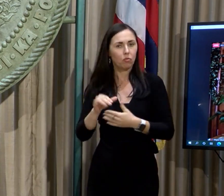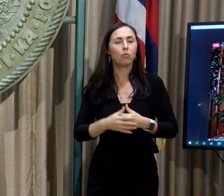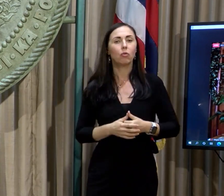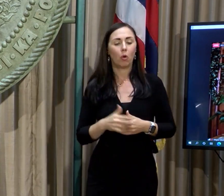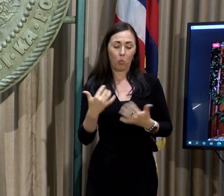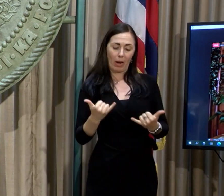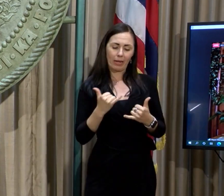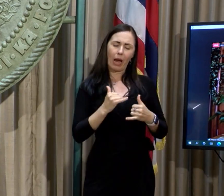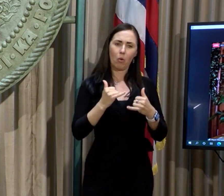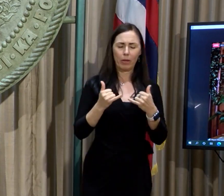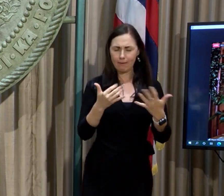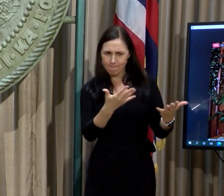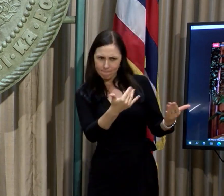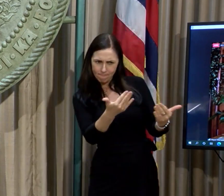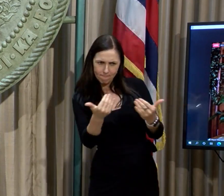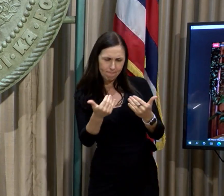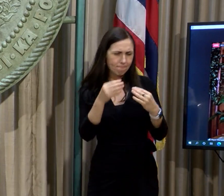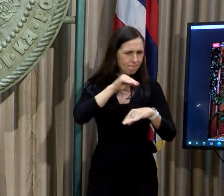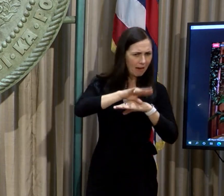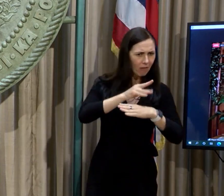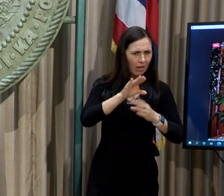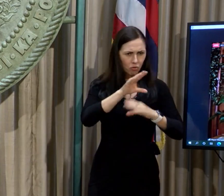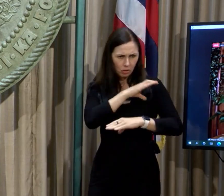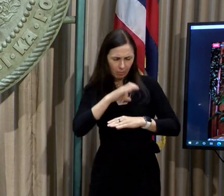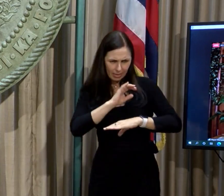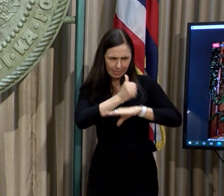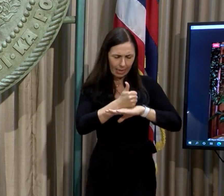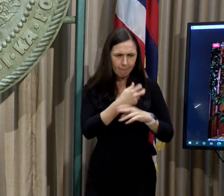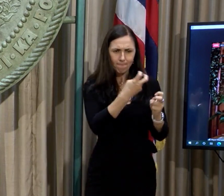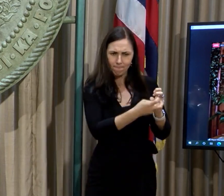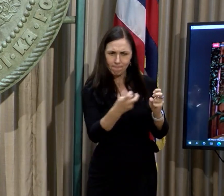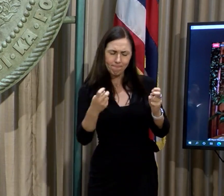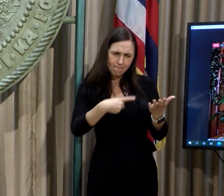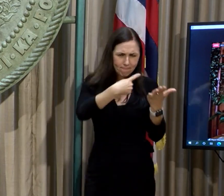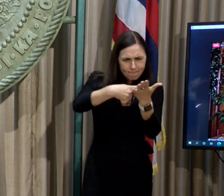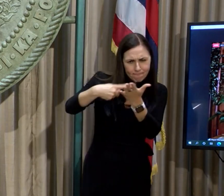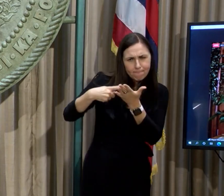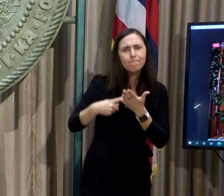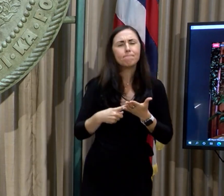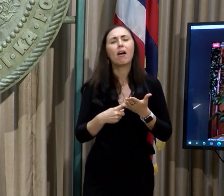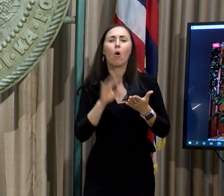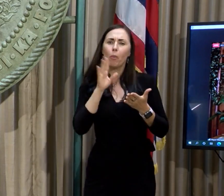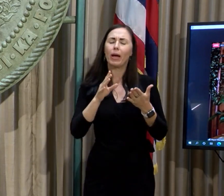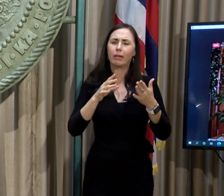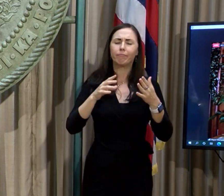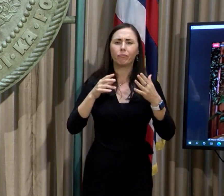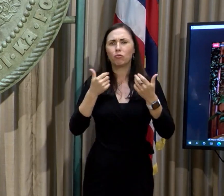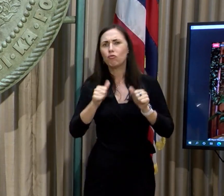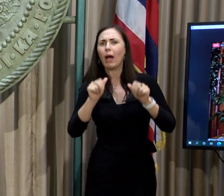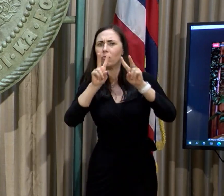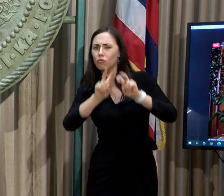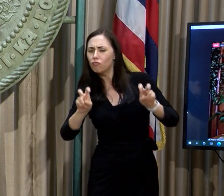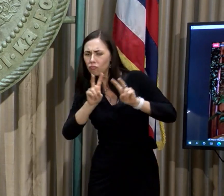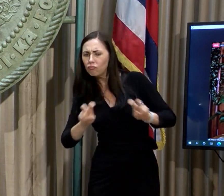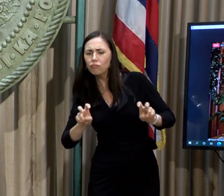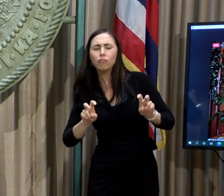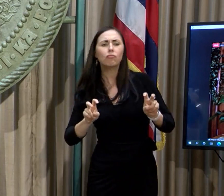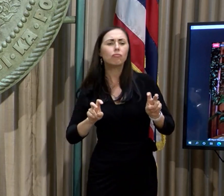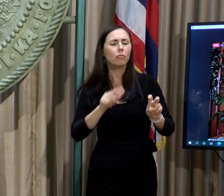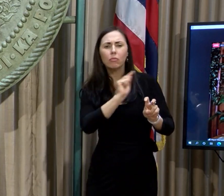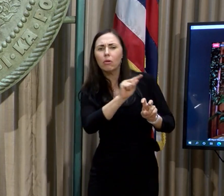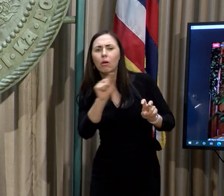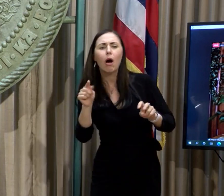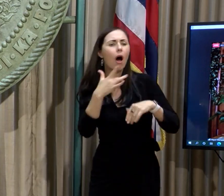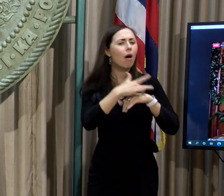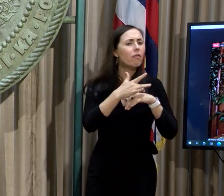as I said stated, we will be doing a needs assessment to try and identify the capacity